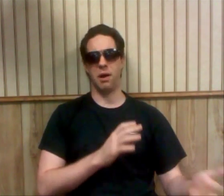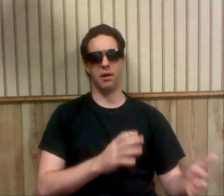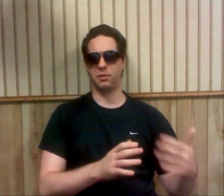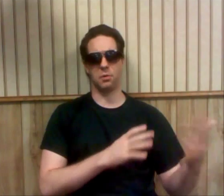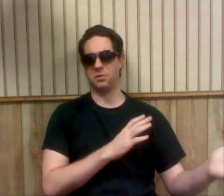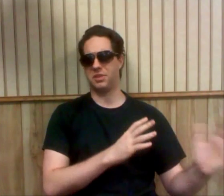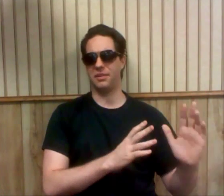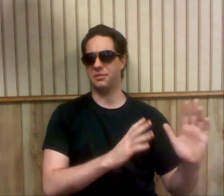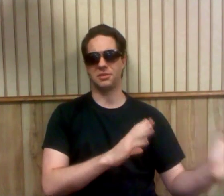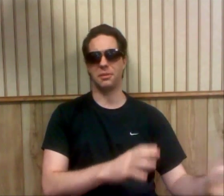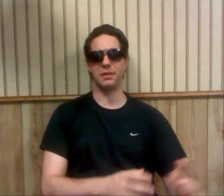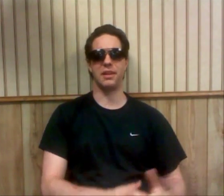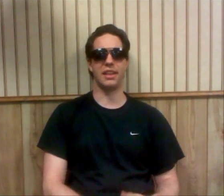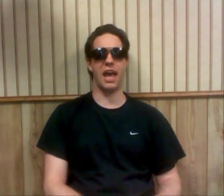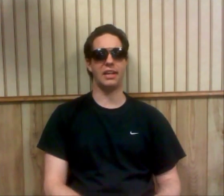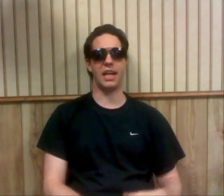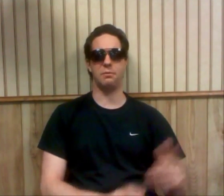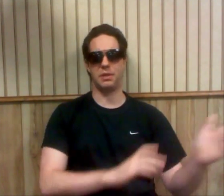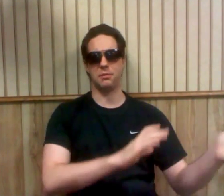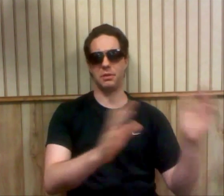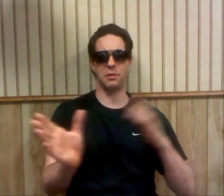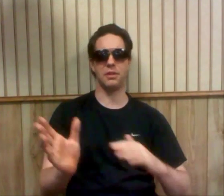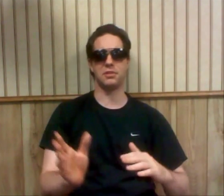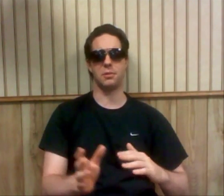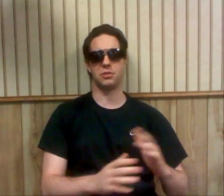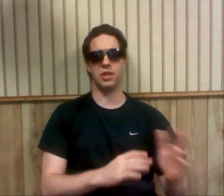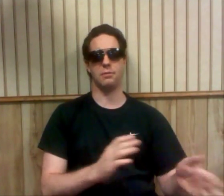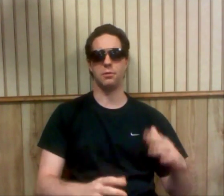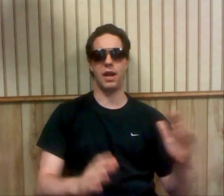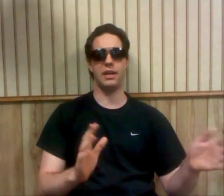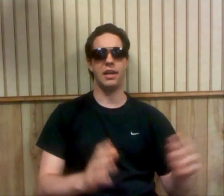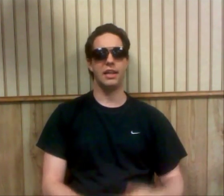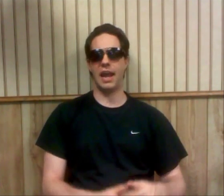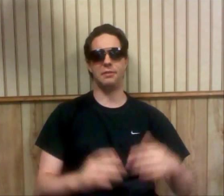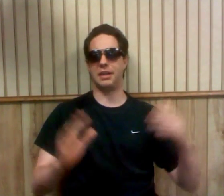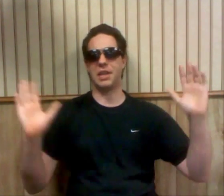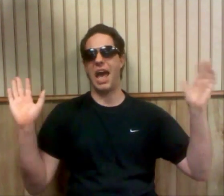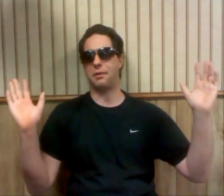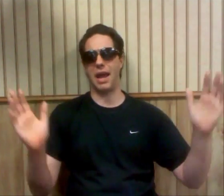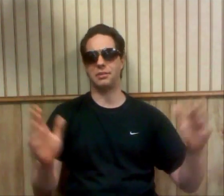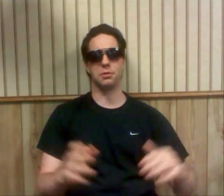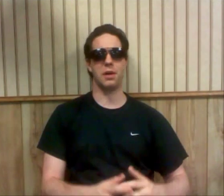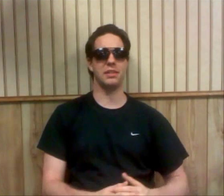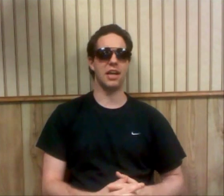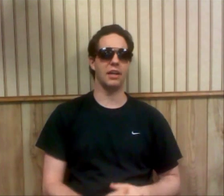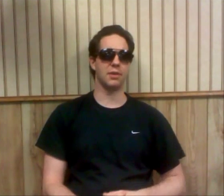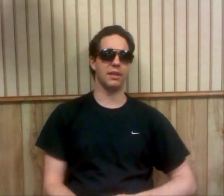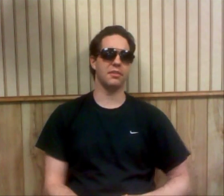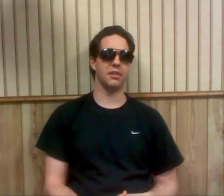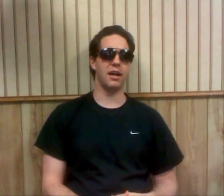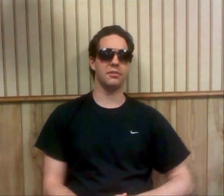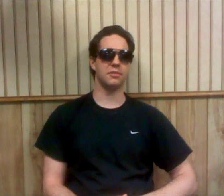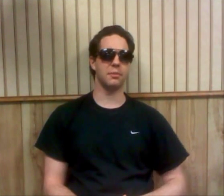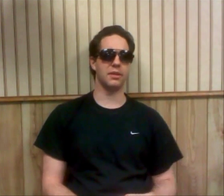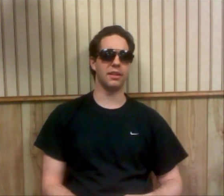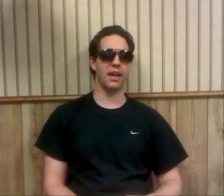Punk the world title or something like that, and that'll be your build-up into SummerSlam where they have, like, a ladder match with Rey's contract on the line or something like that.